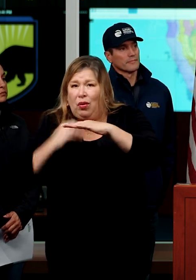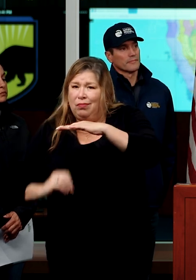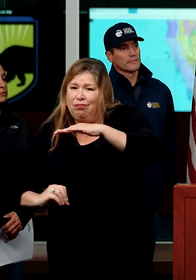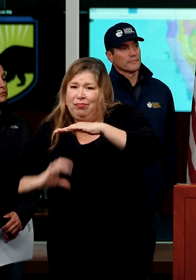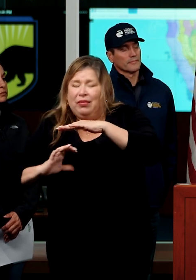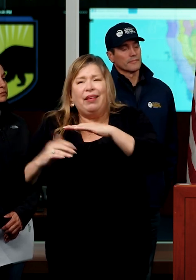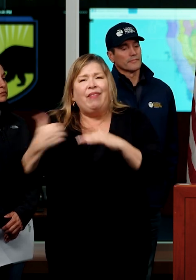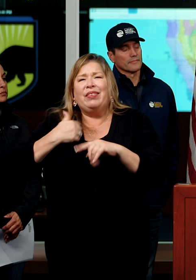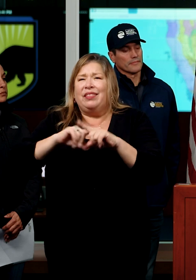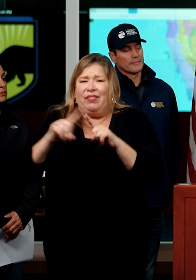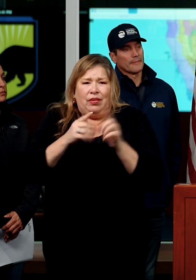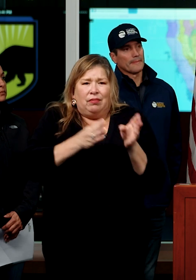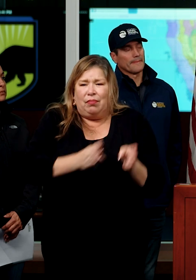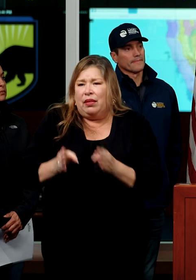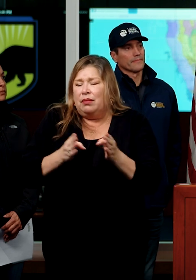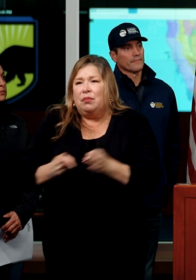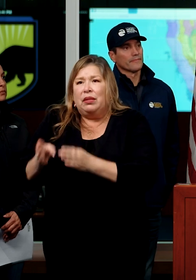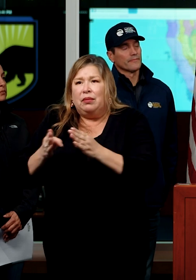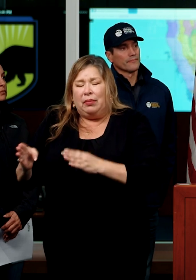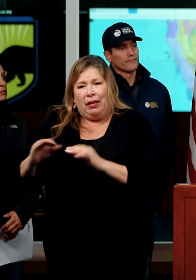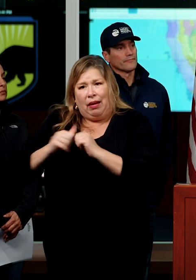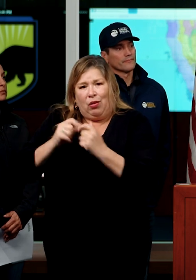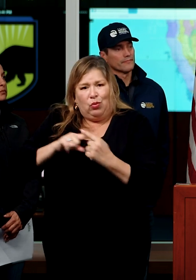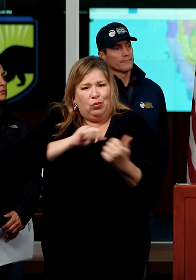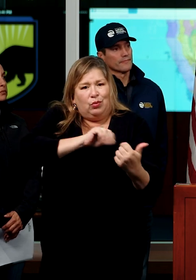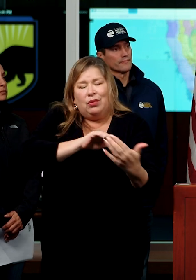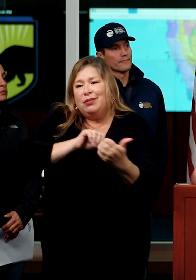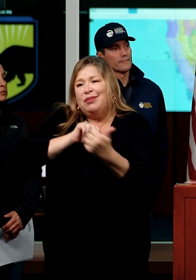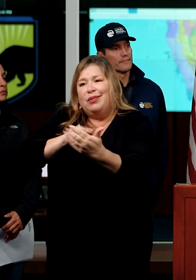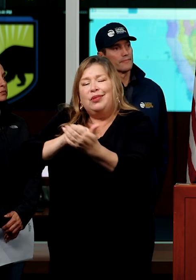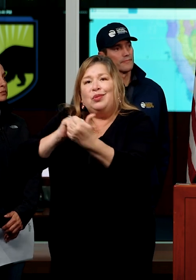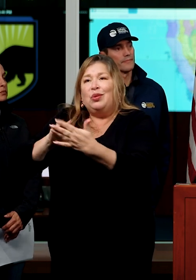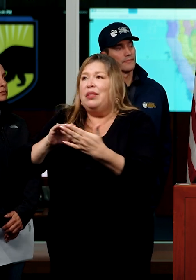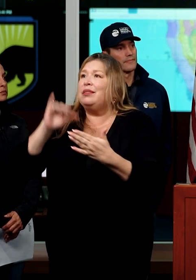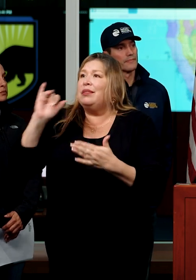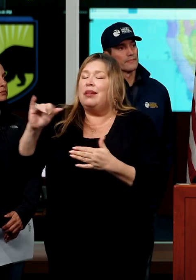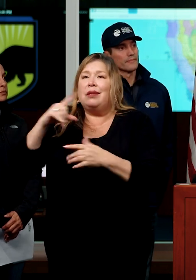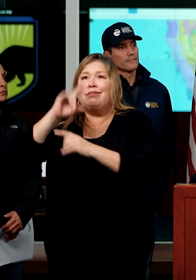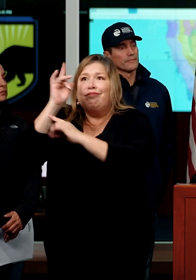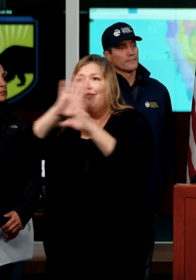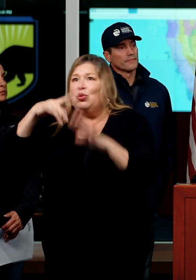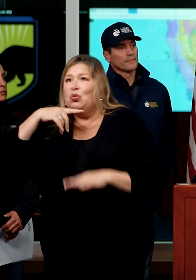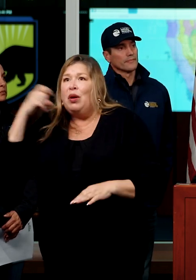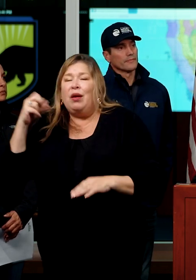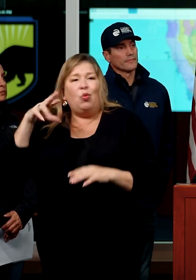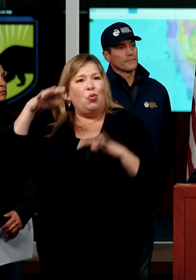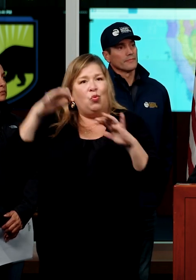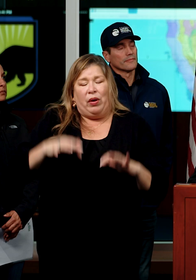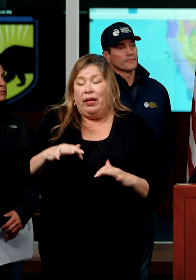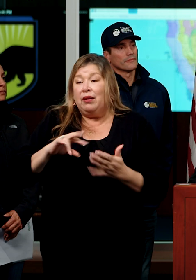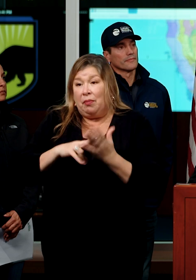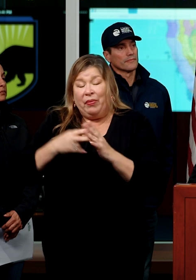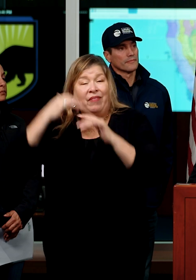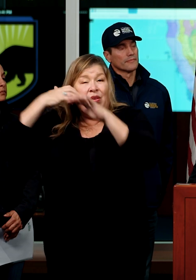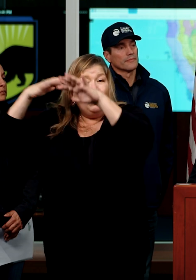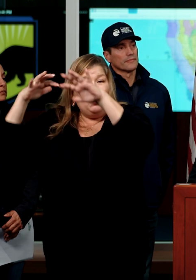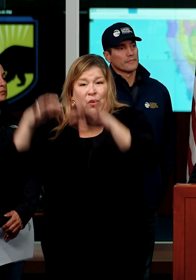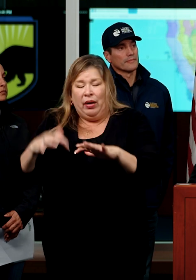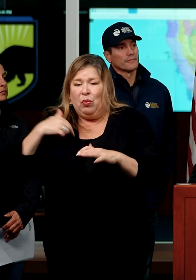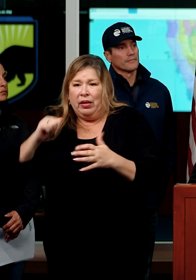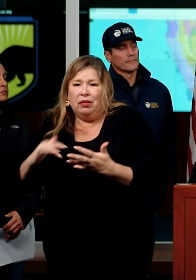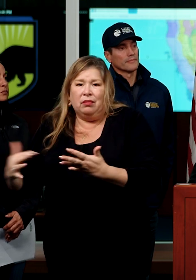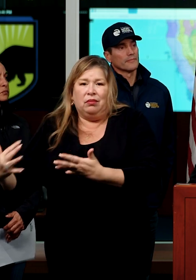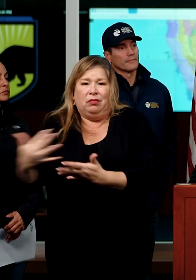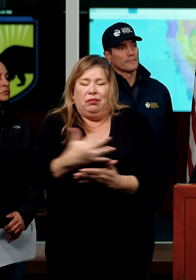strategies as it relates to dealing with these extremes and capturing more of the flood flow, uh, during